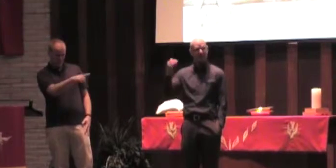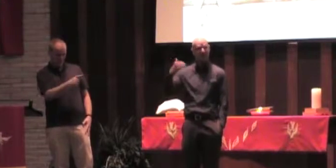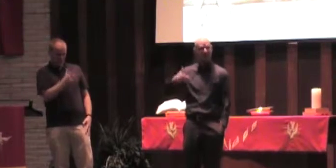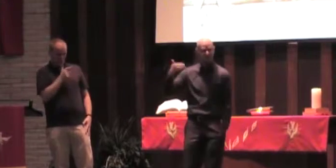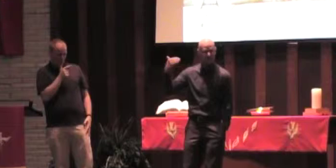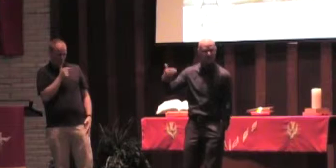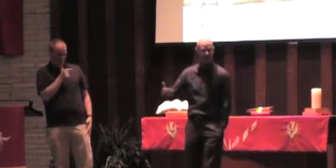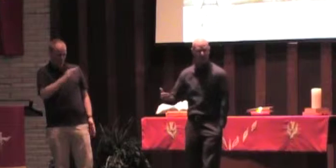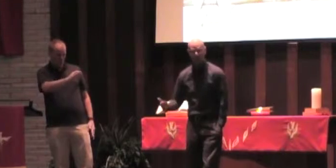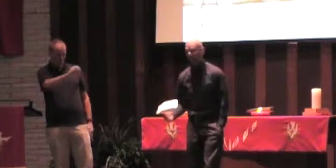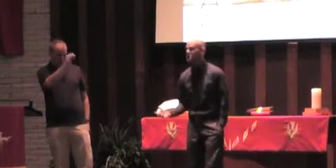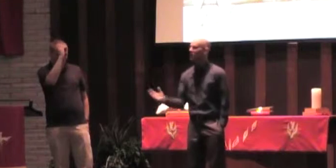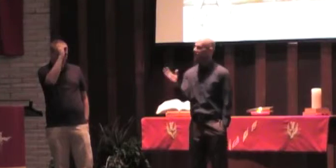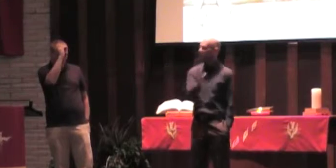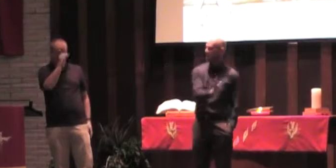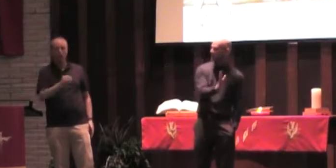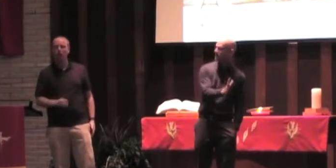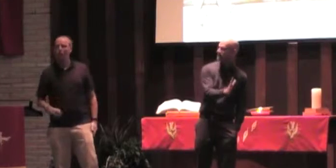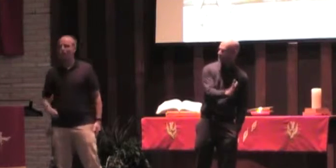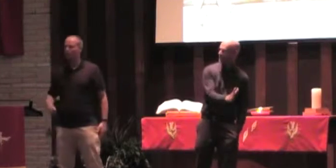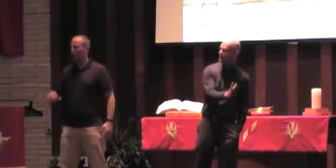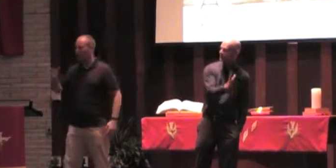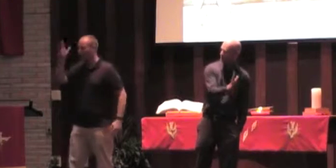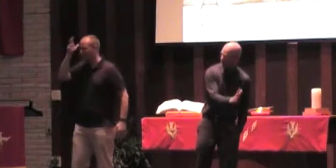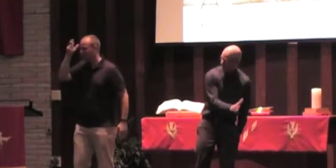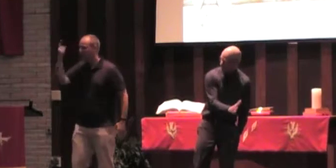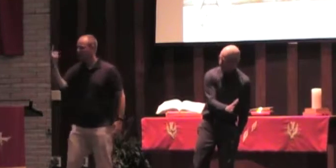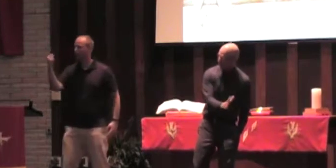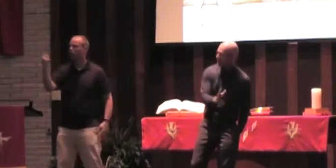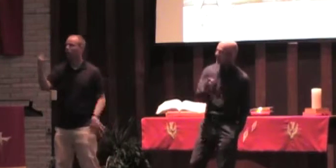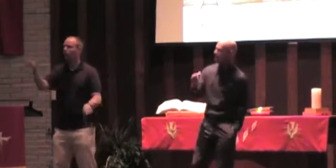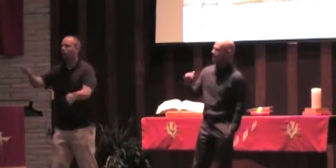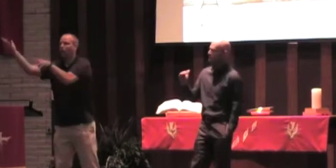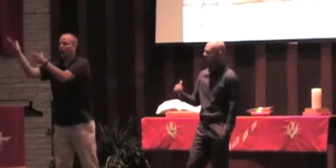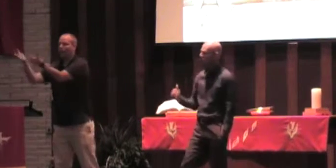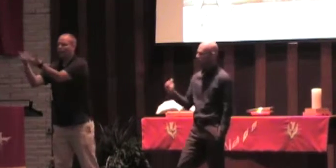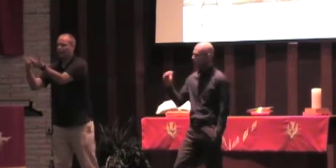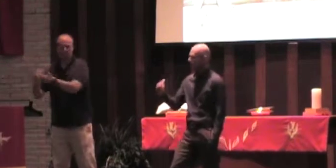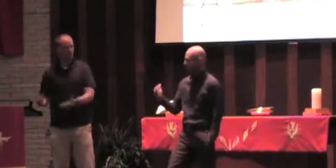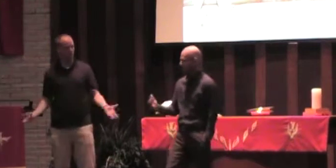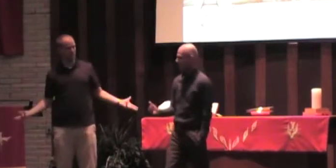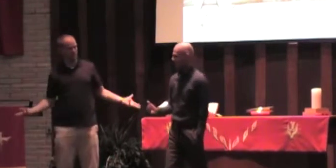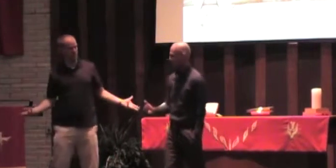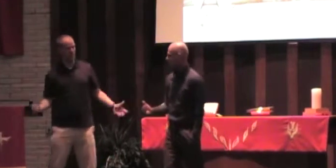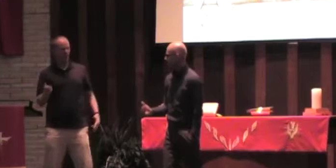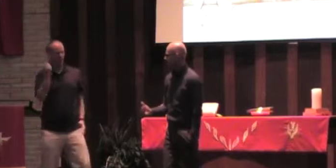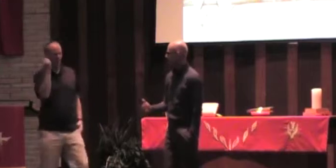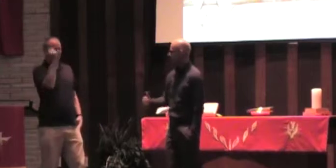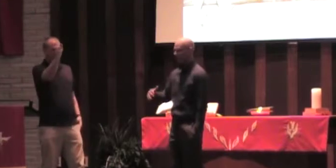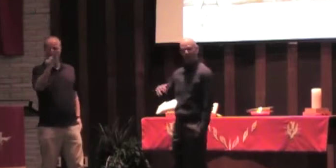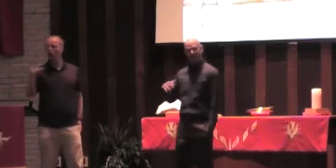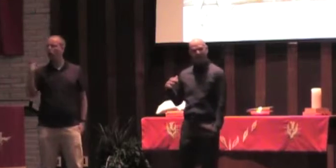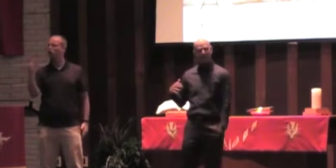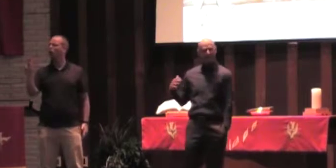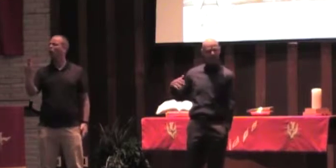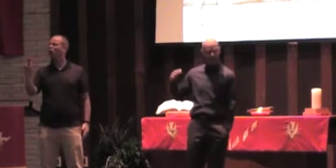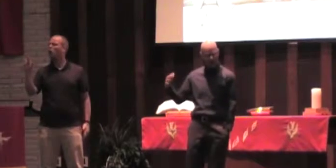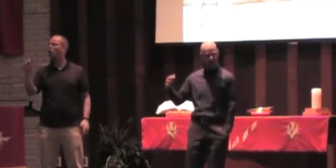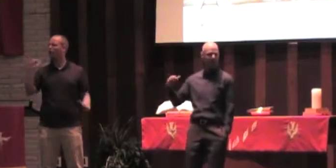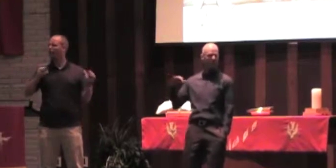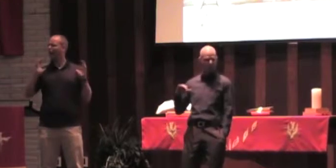And that's when this demon turns on these seven sons of Siva, does his best Chuck Norris, does a